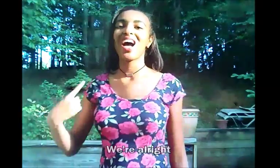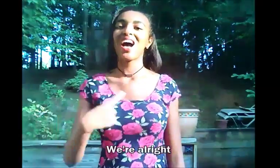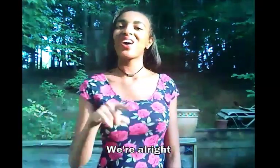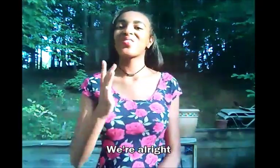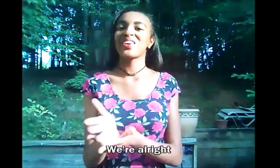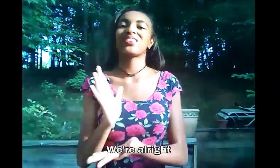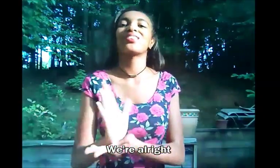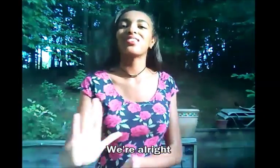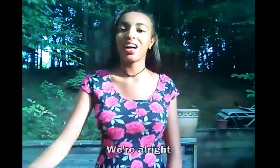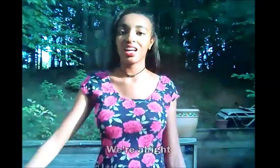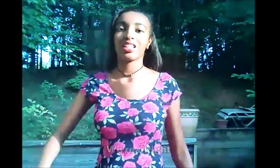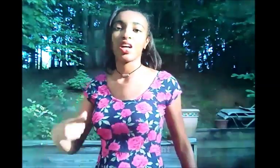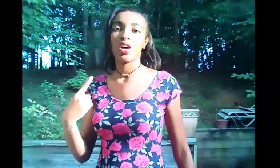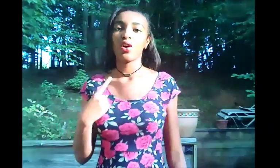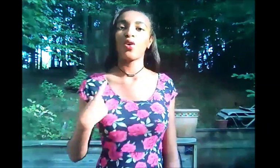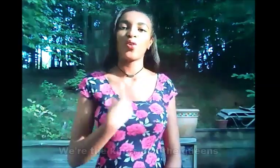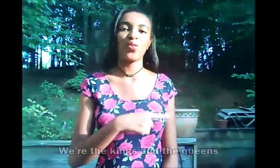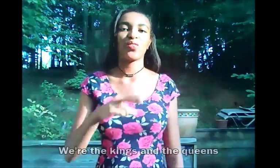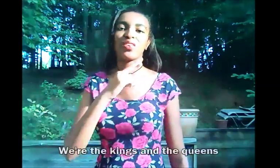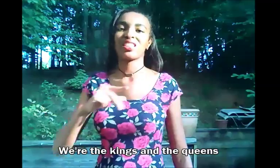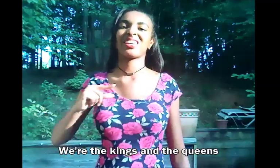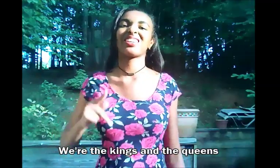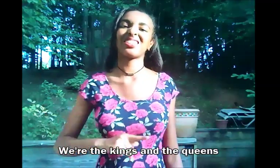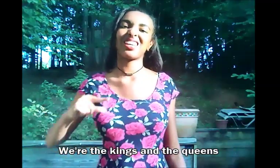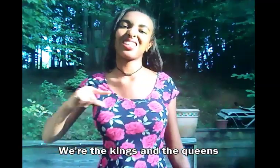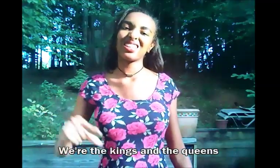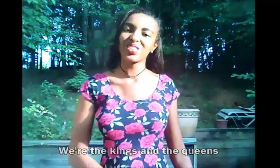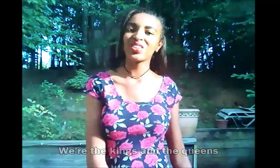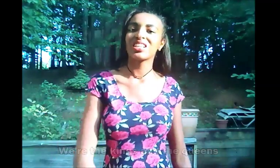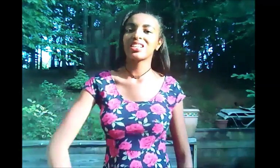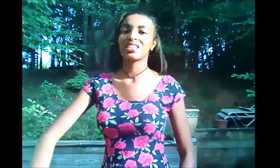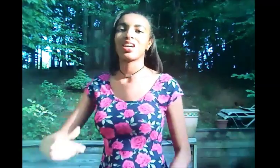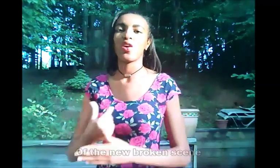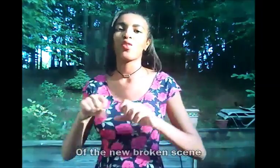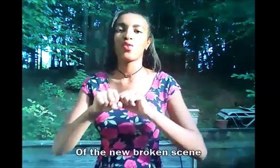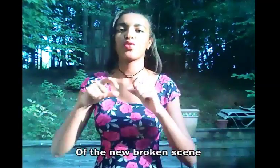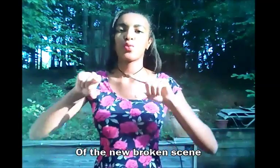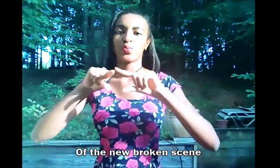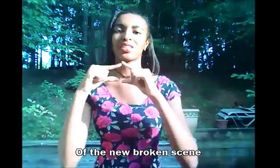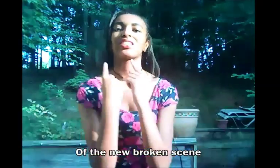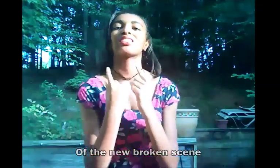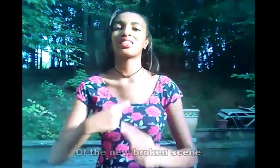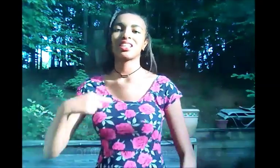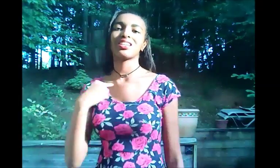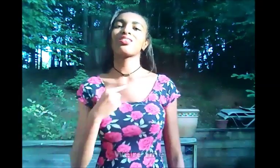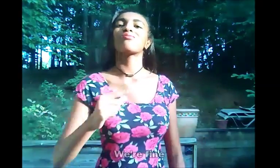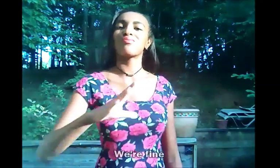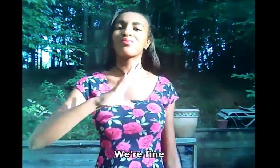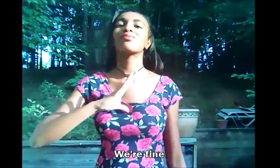we're alright though we are the kings and the queens of the new broken scene we